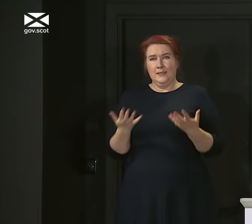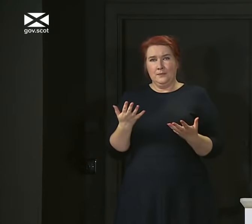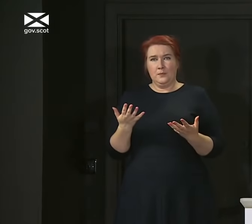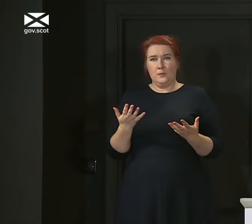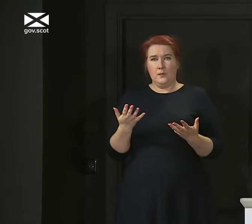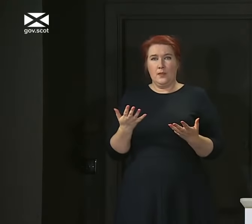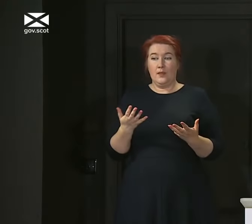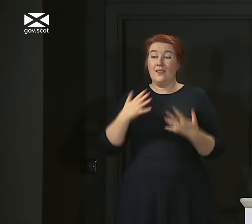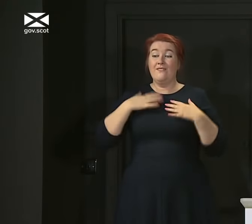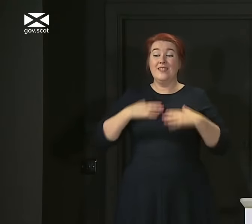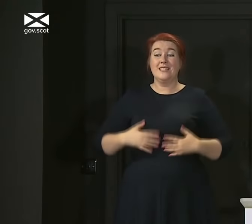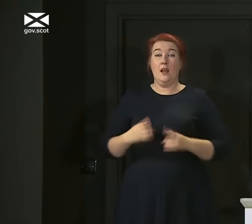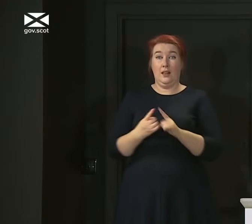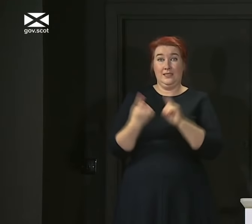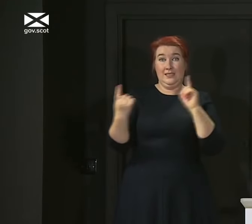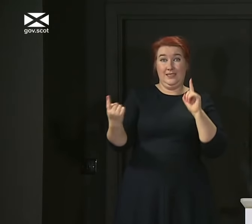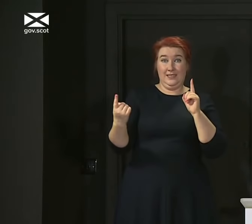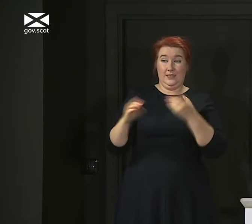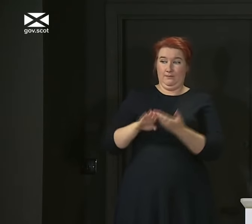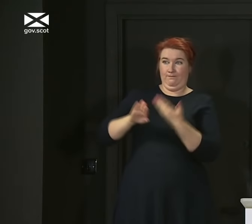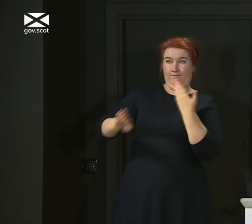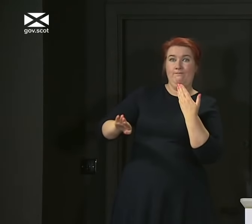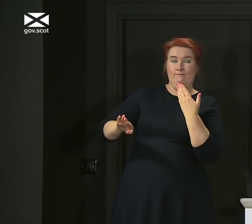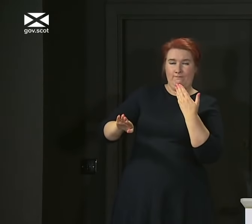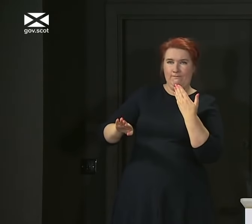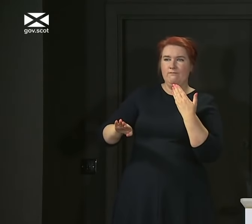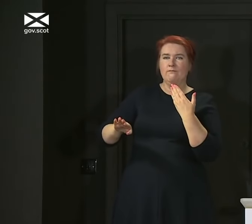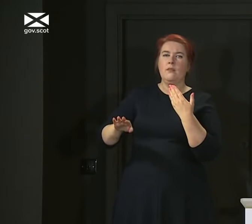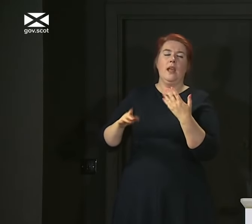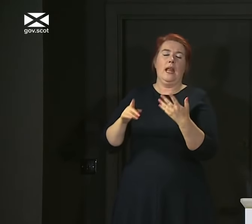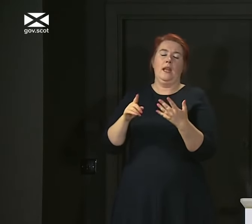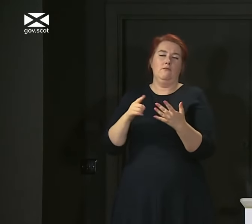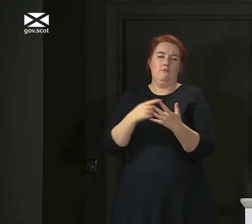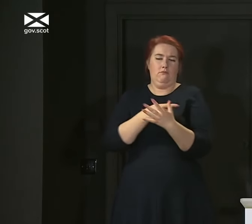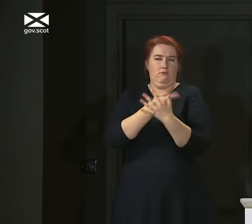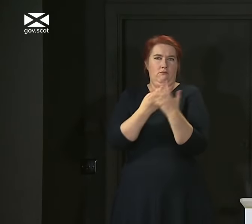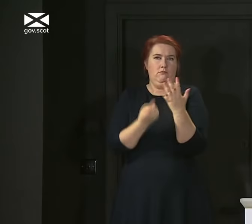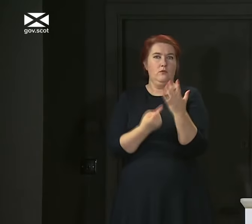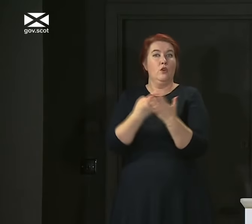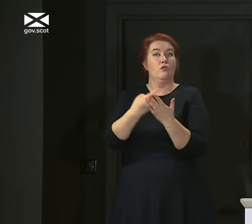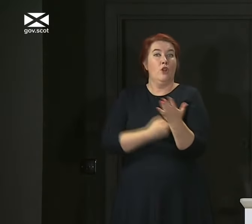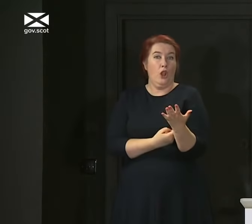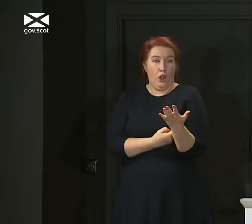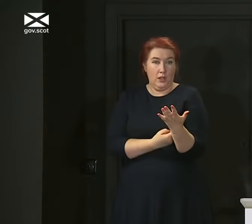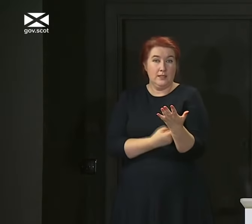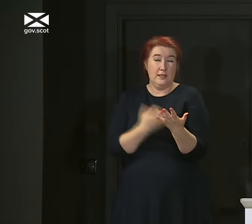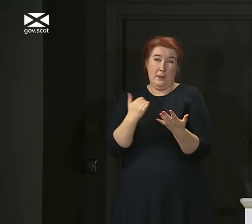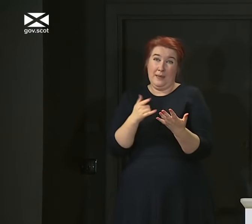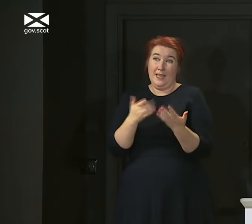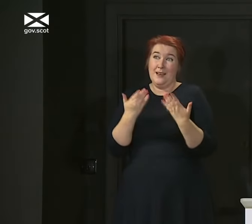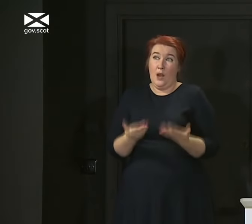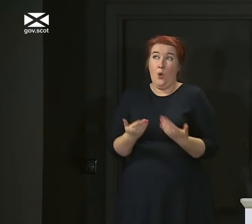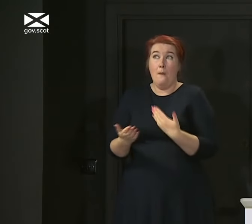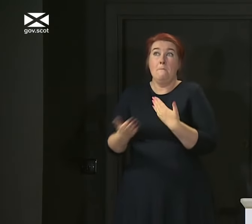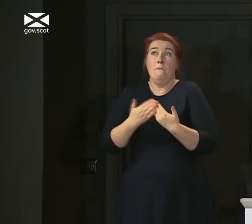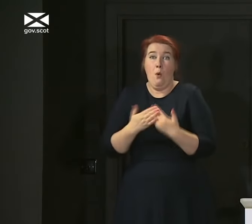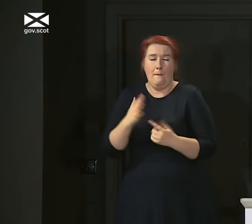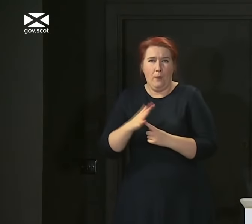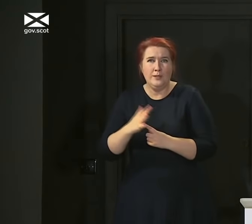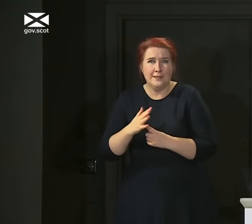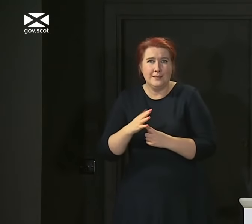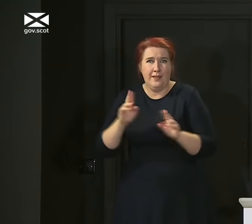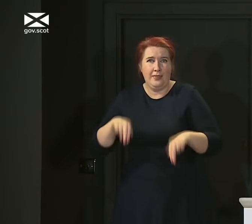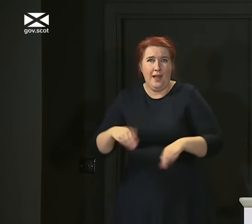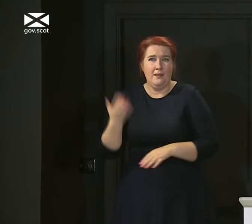physical distancing and all of these other measures that we're asking you to comply with are more important now. When we were